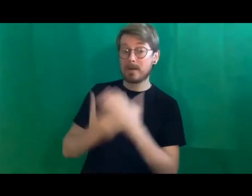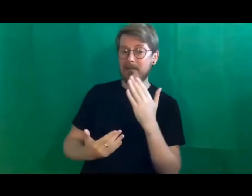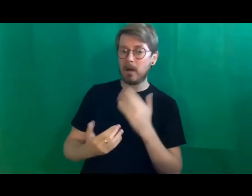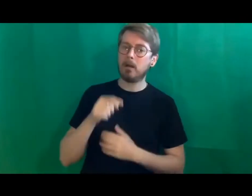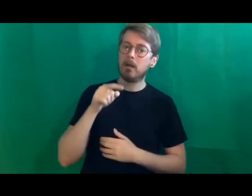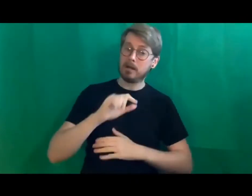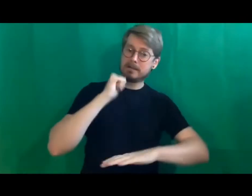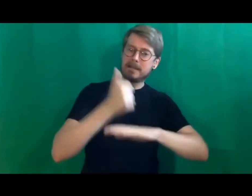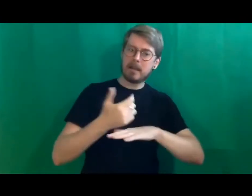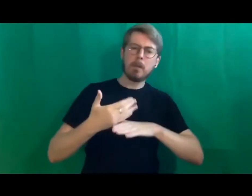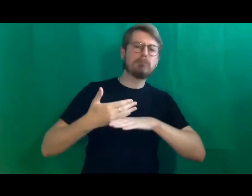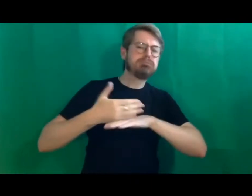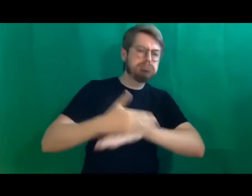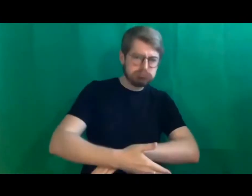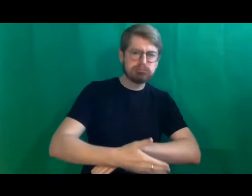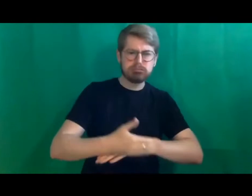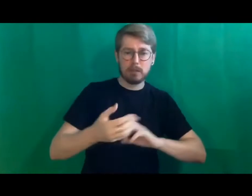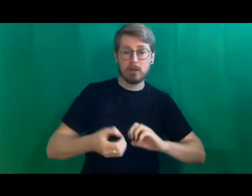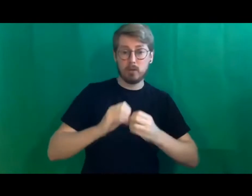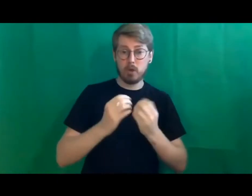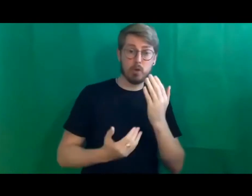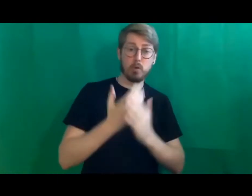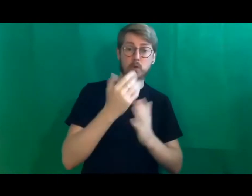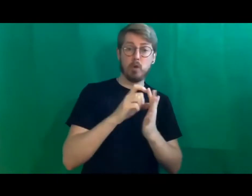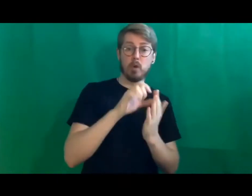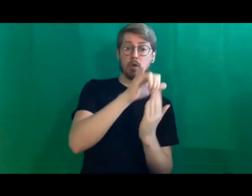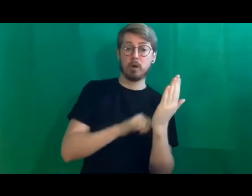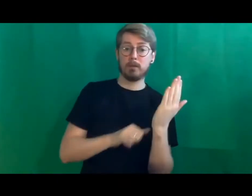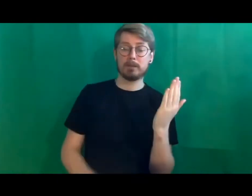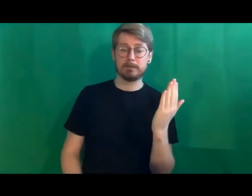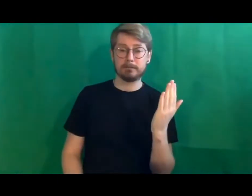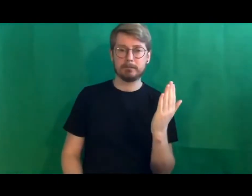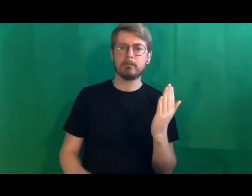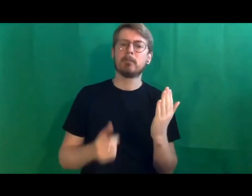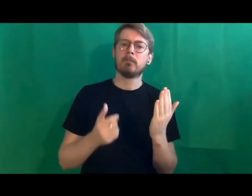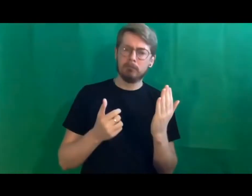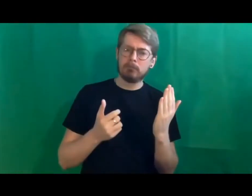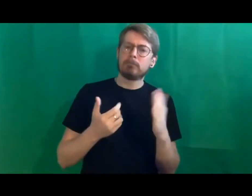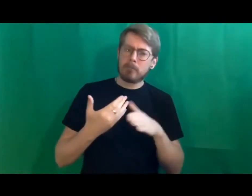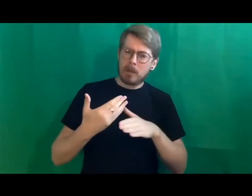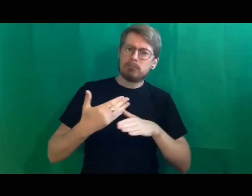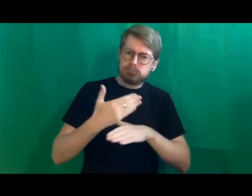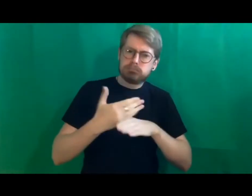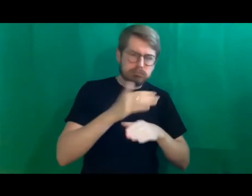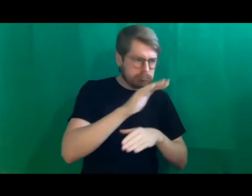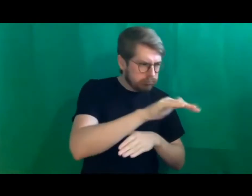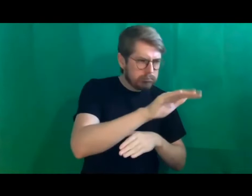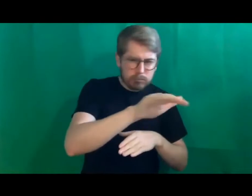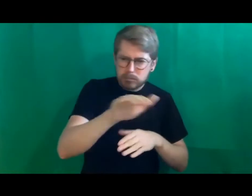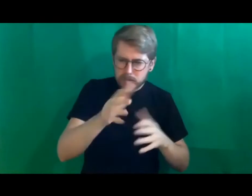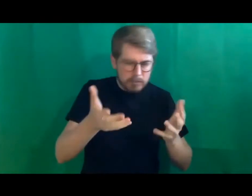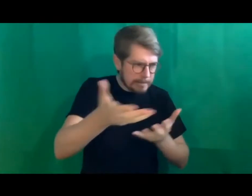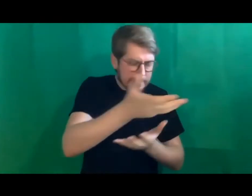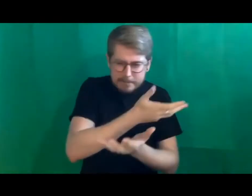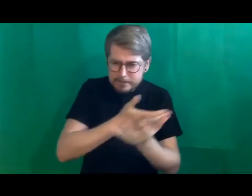It's a historical document that as I say it's been you know it's taken a lot of work to get going but